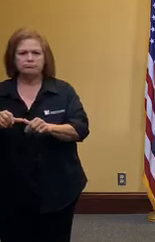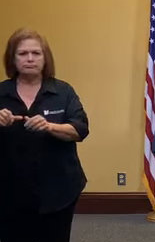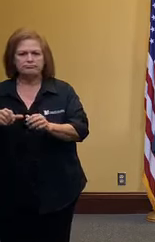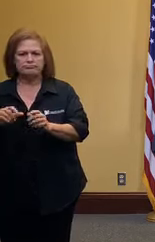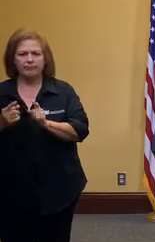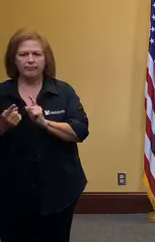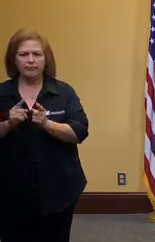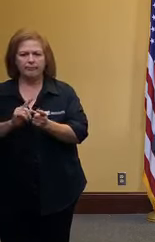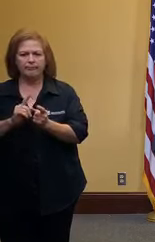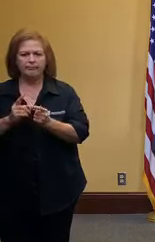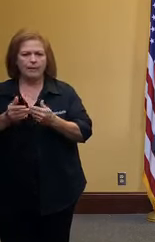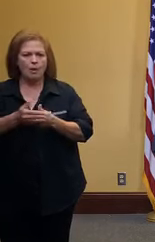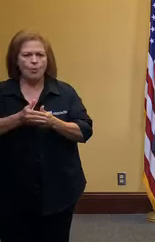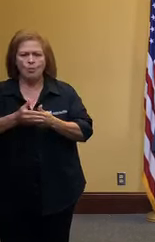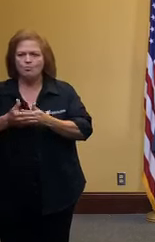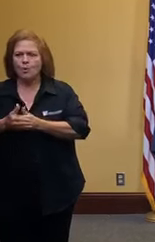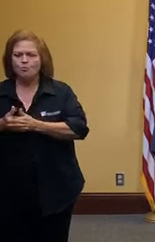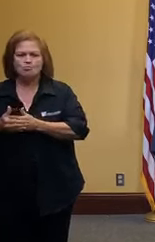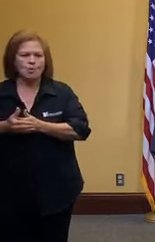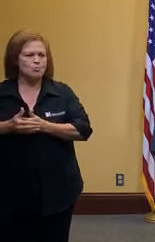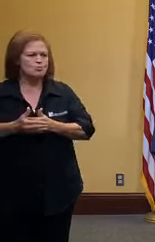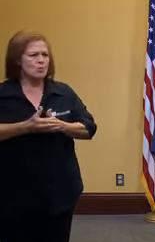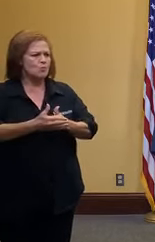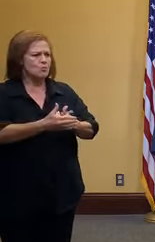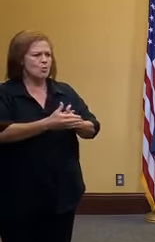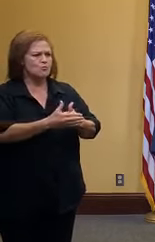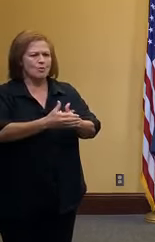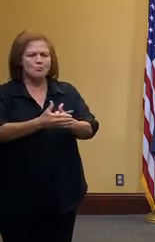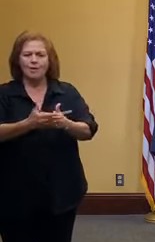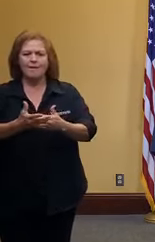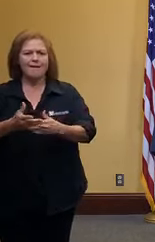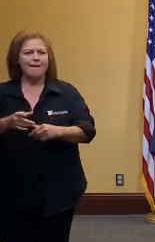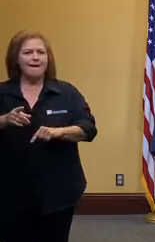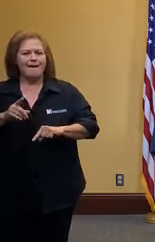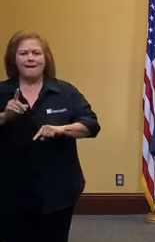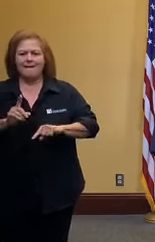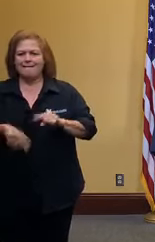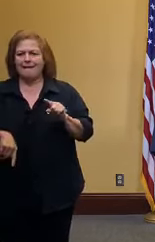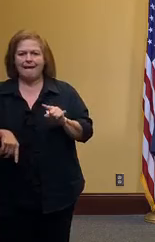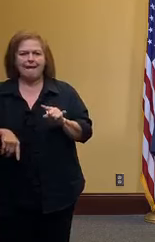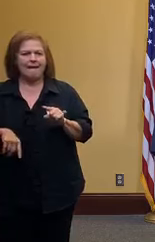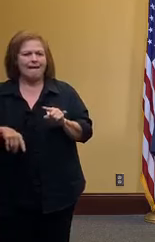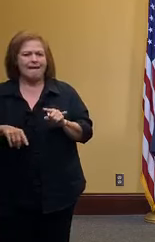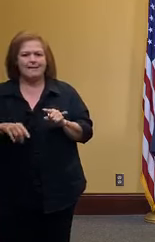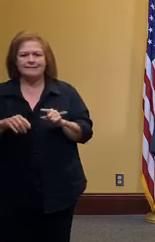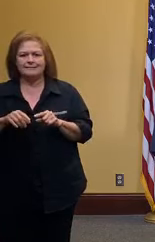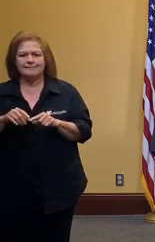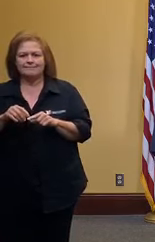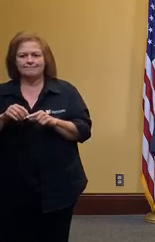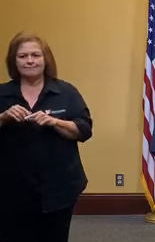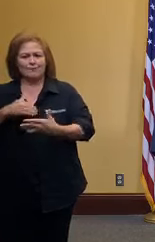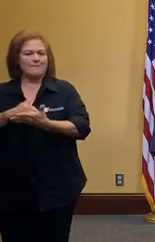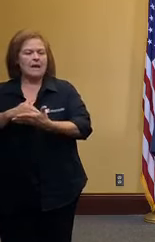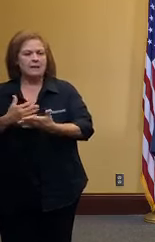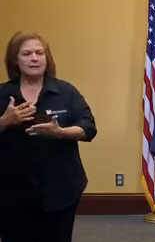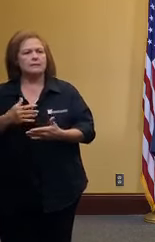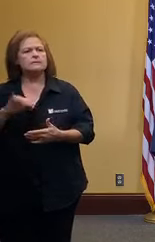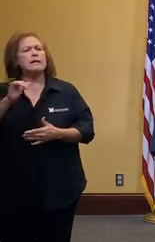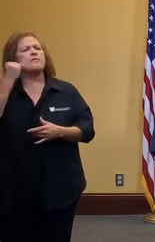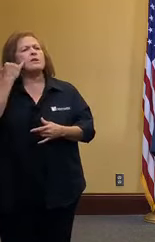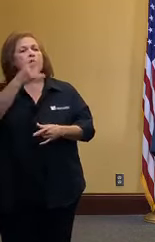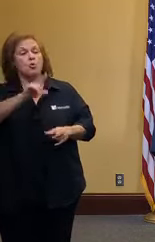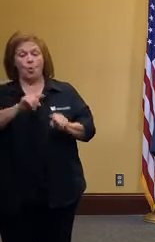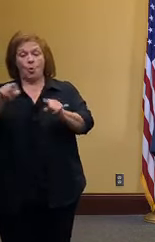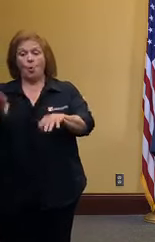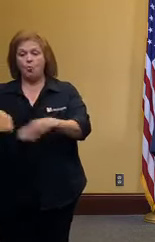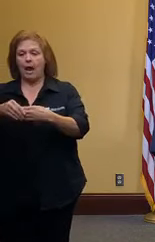for a good amount of time and you're not able to modify right think about a wedding you what do you do at a wedding